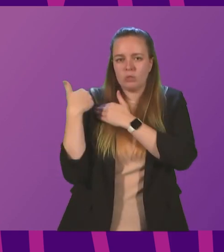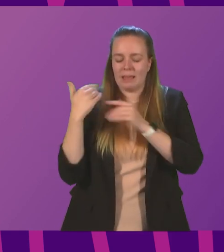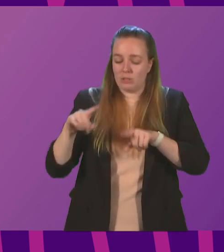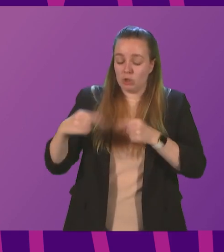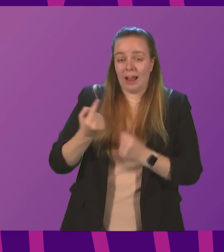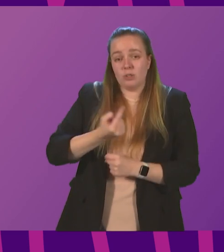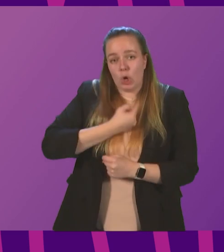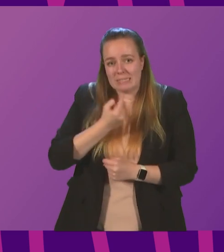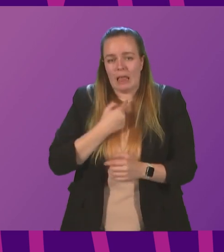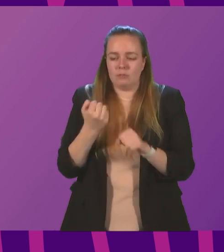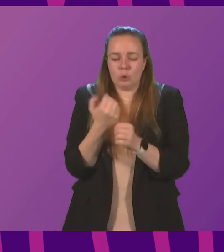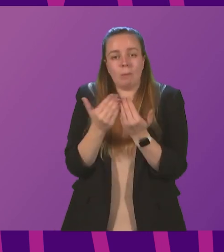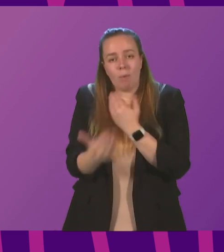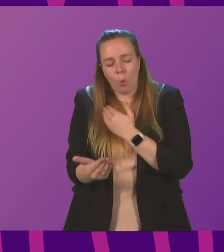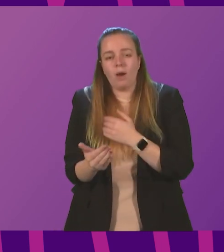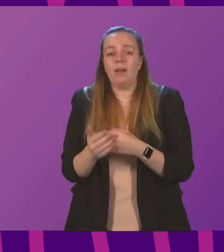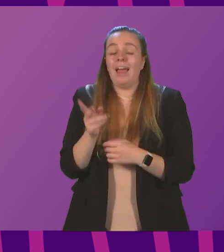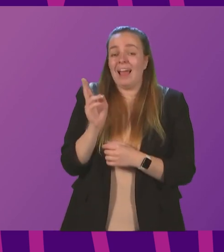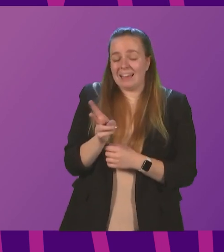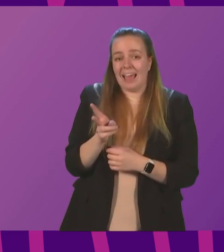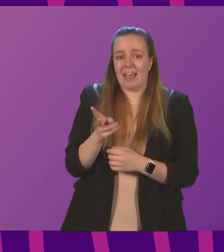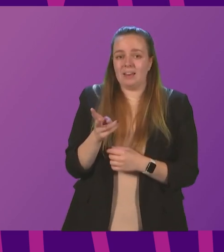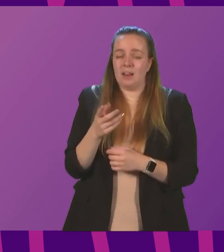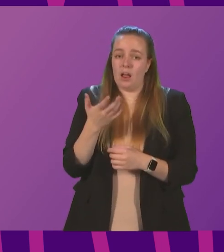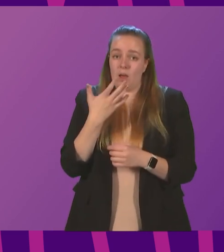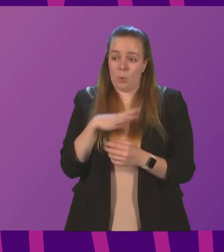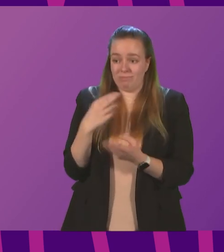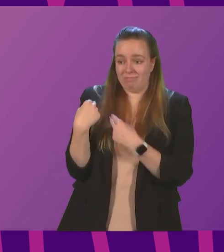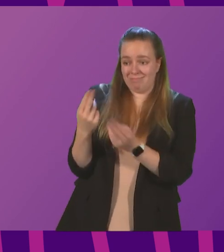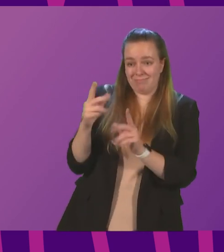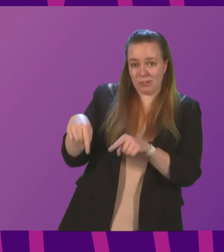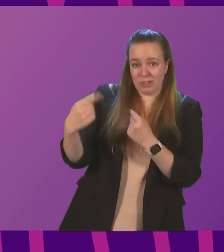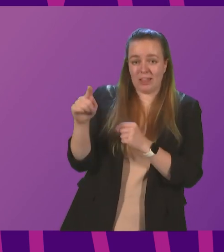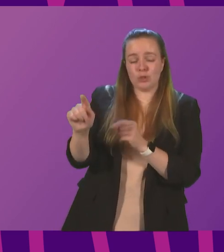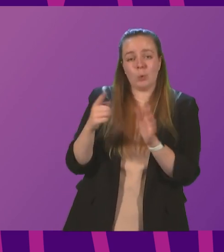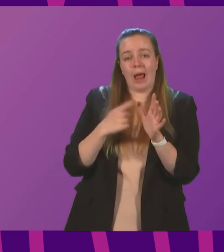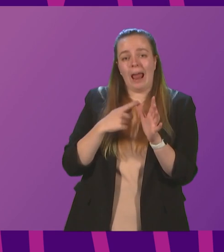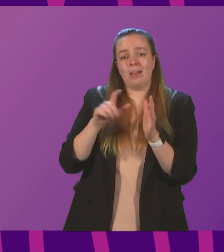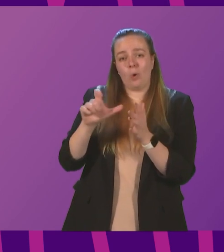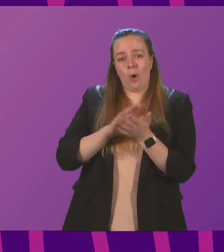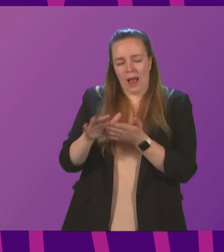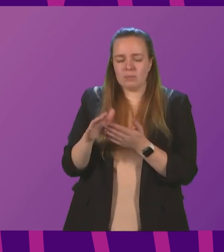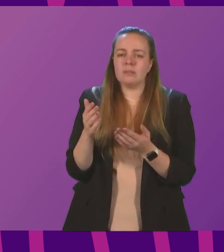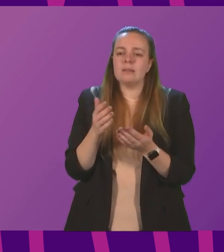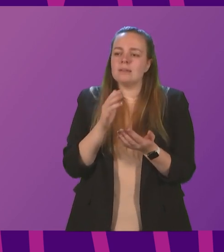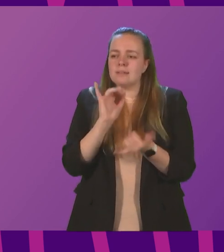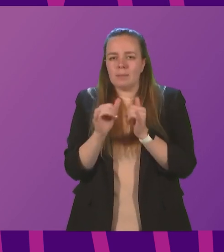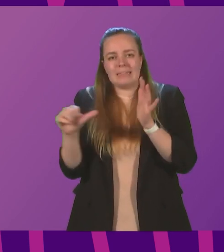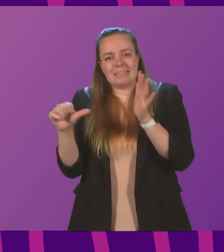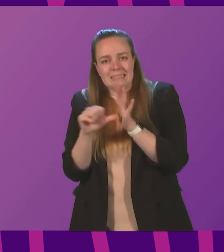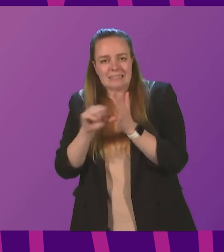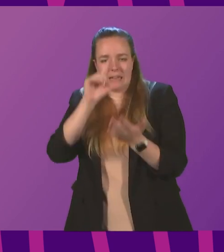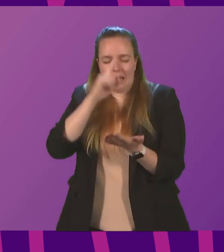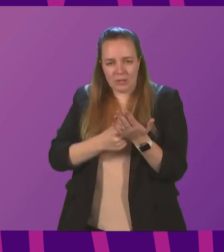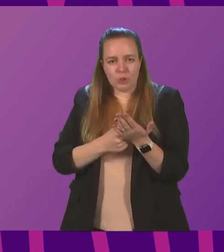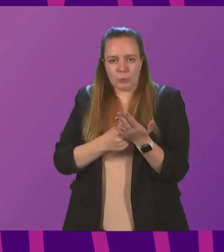ourselves to go further. Again, I would put the challenge back to Alec Cole-Hamilton that when it comes to some of the tougher issues that